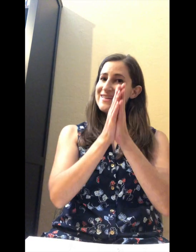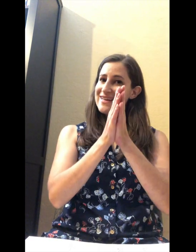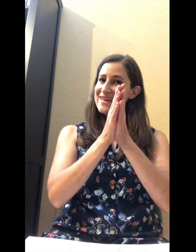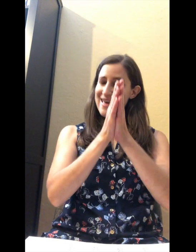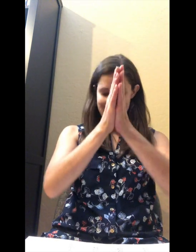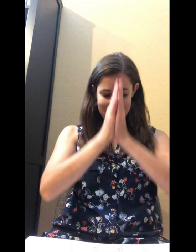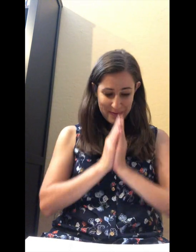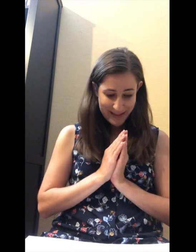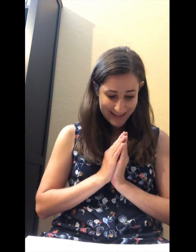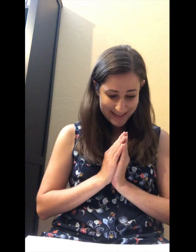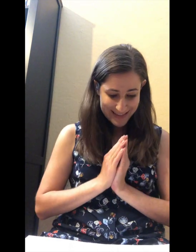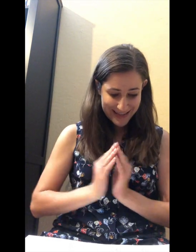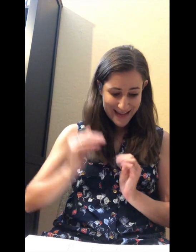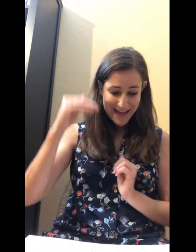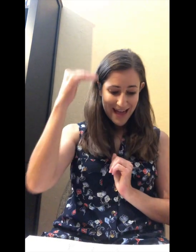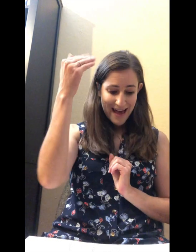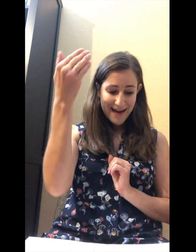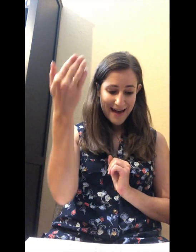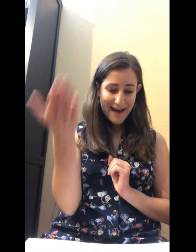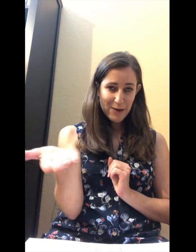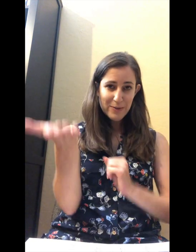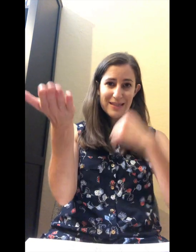Egg plant. Outside.